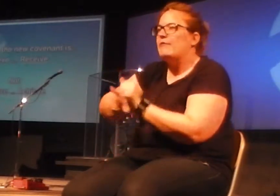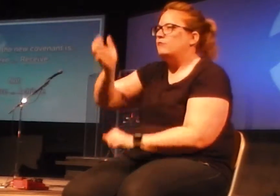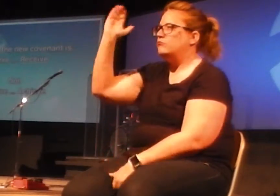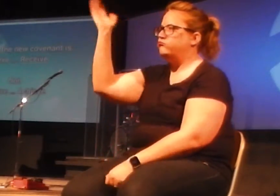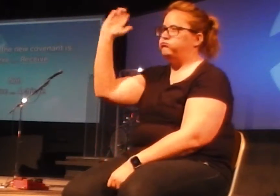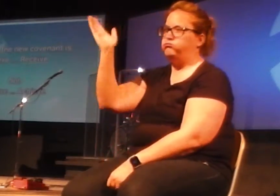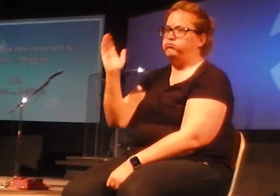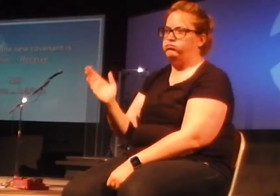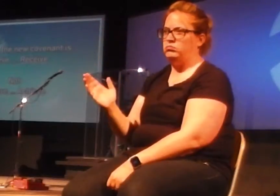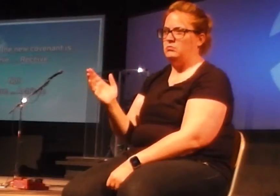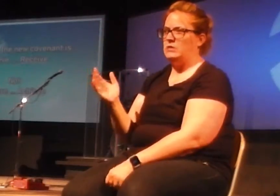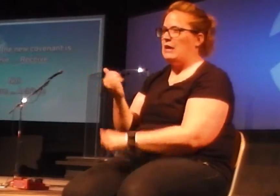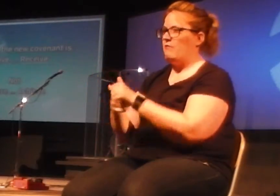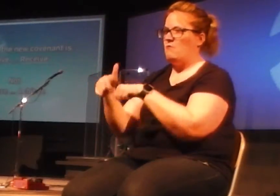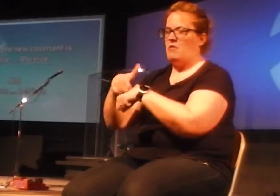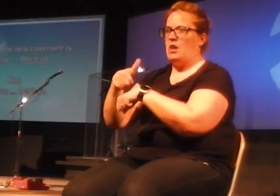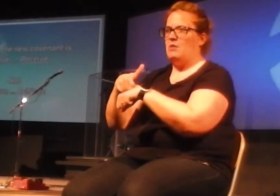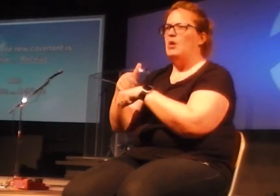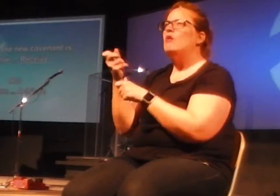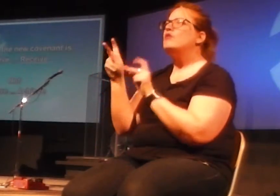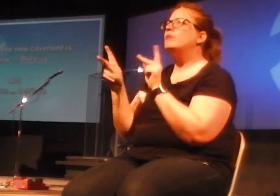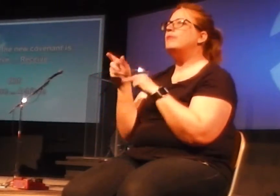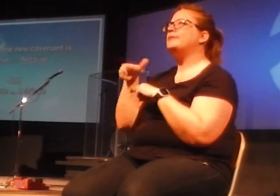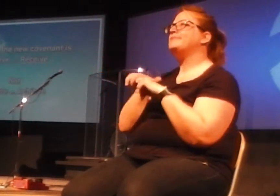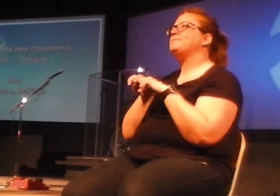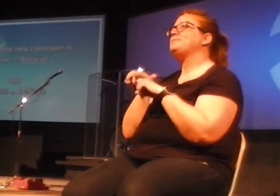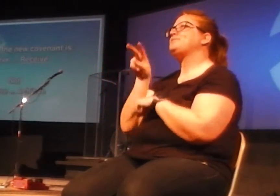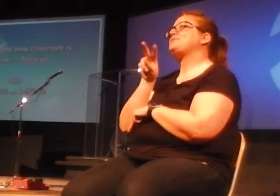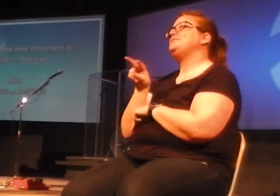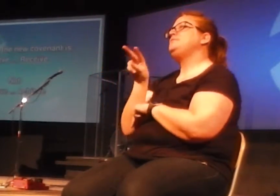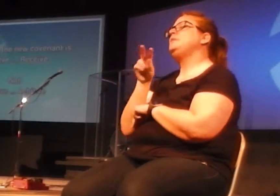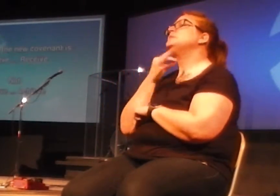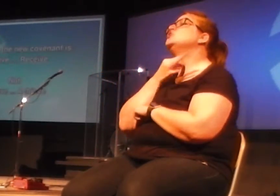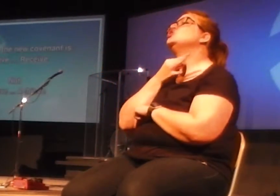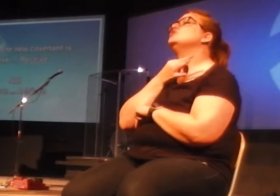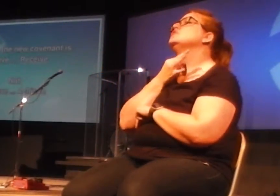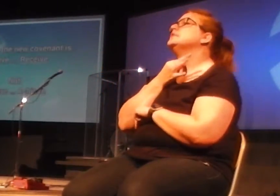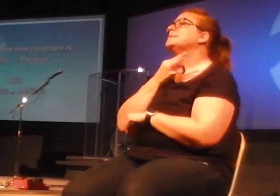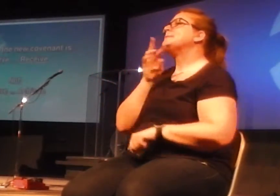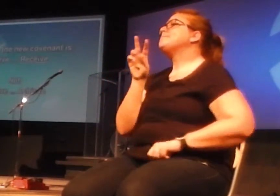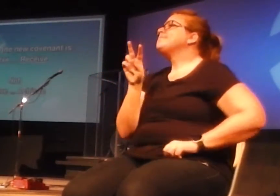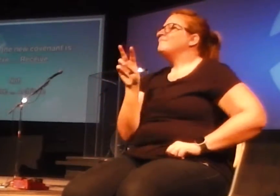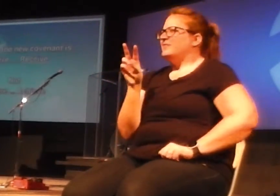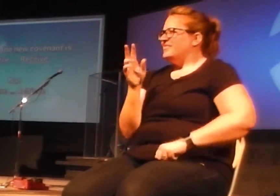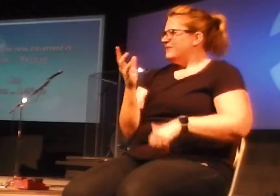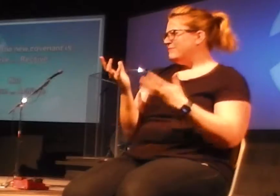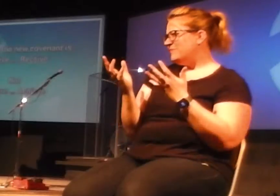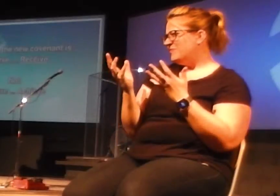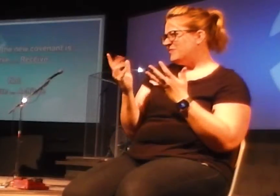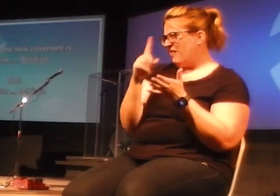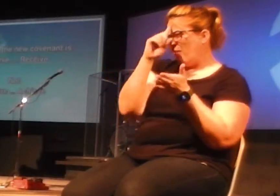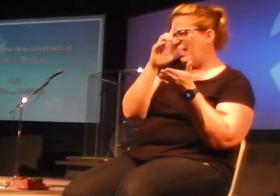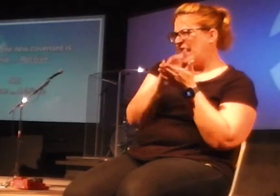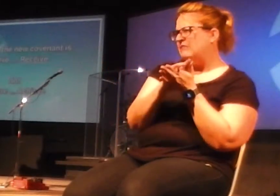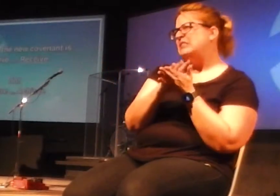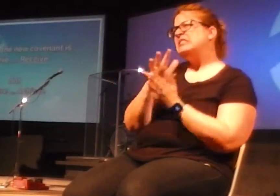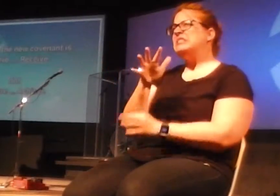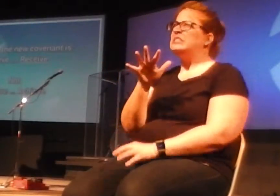here at Frontline. There are a few of you who are here because you're curious. You're not sure you believe this stuff. Maybe somebody